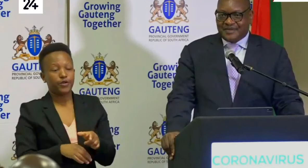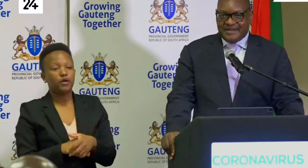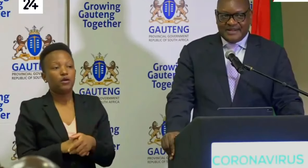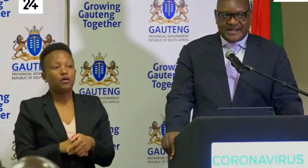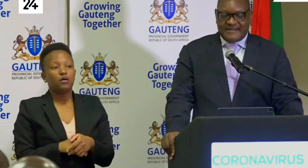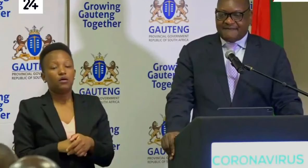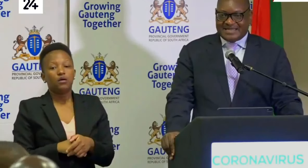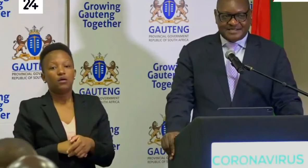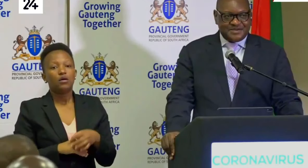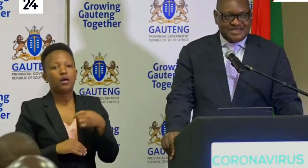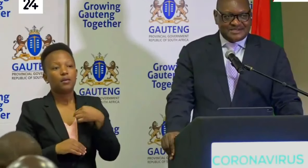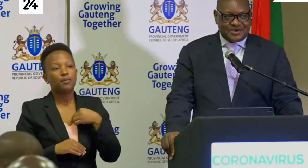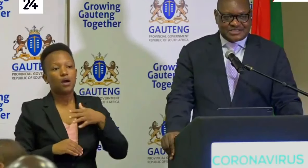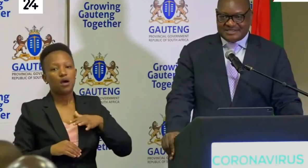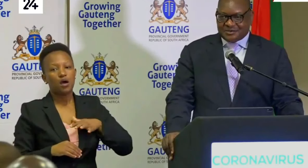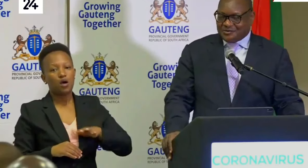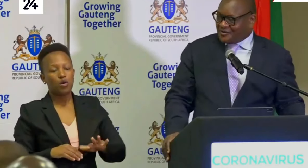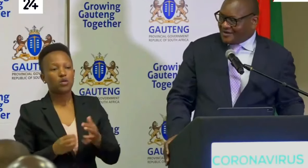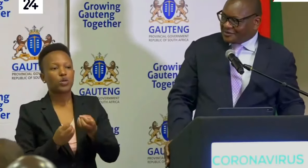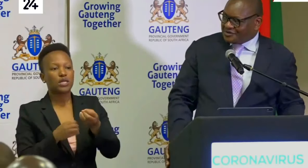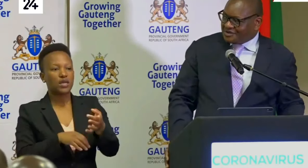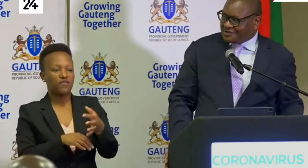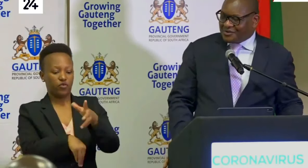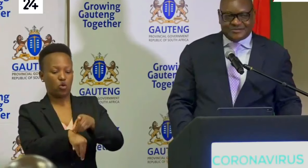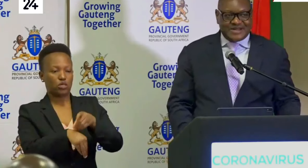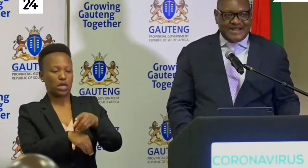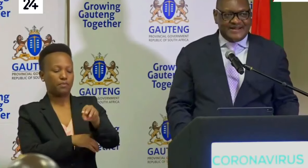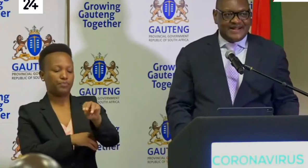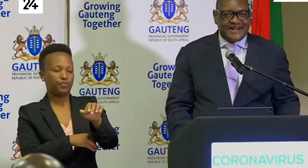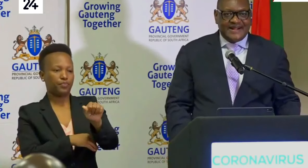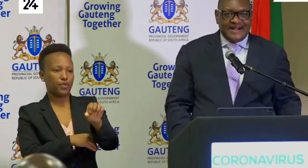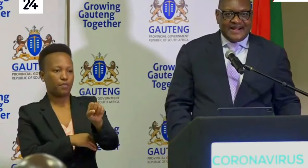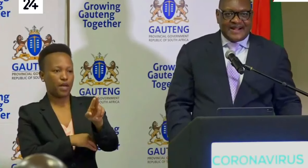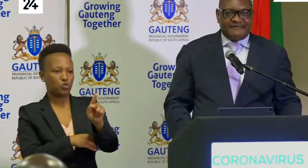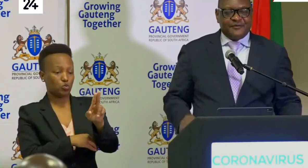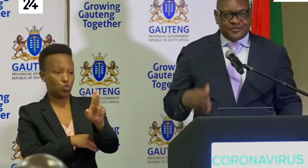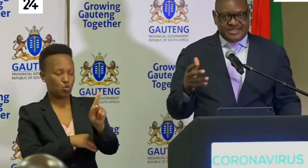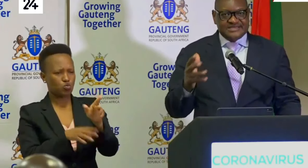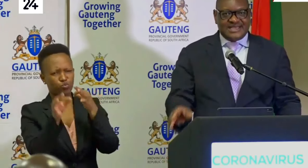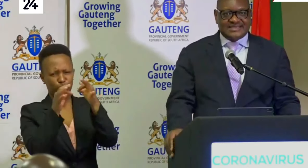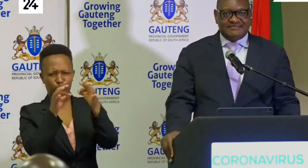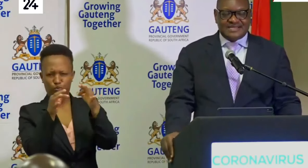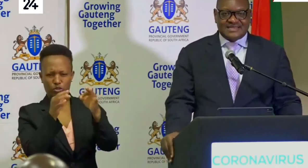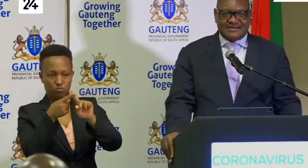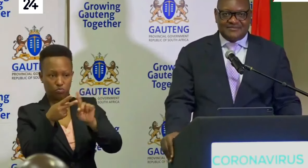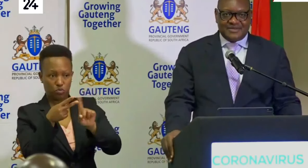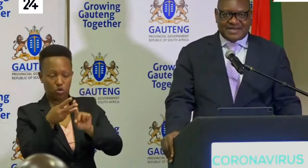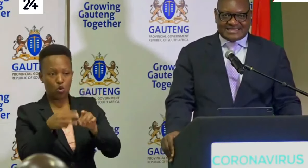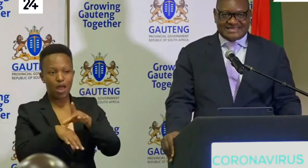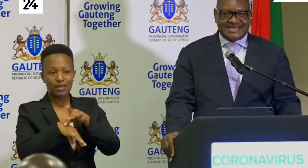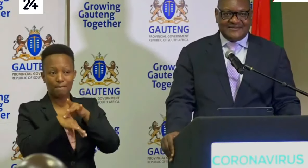give particularly Dr. Masuku an opportunity to explain a few things as a medical